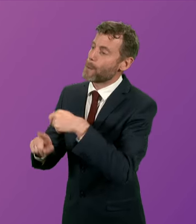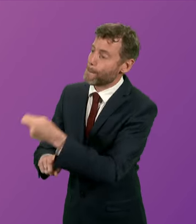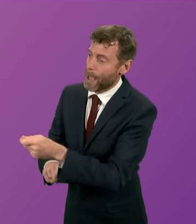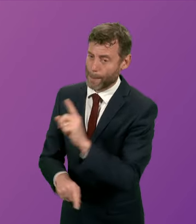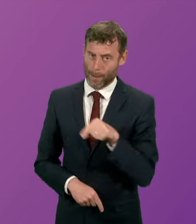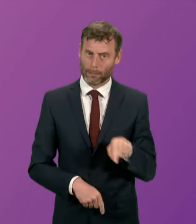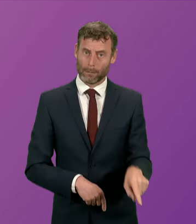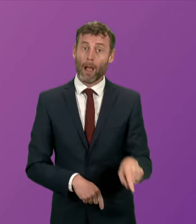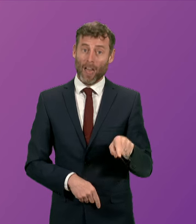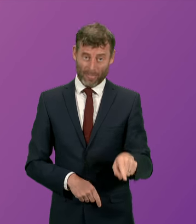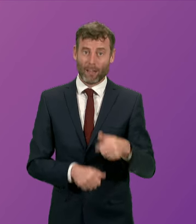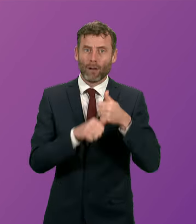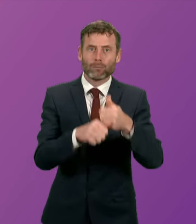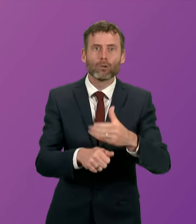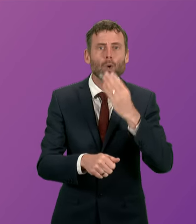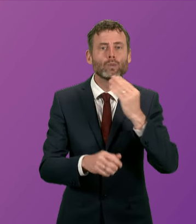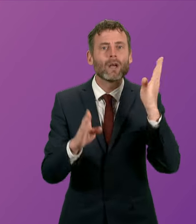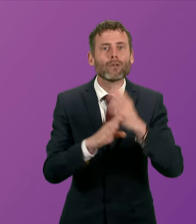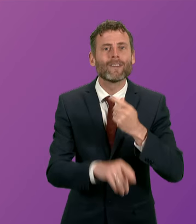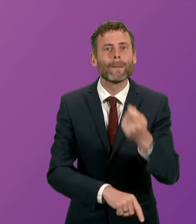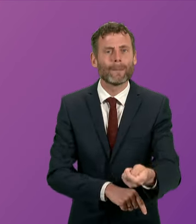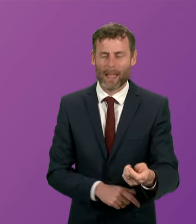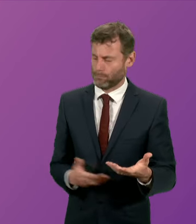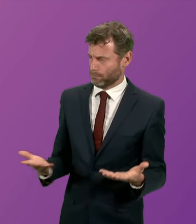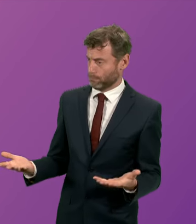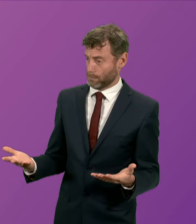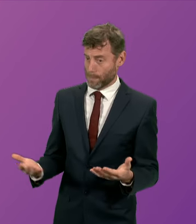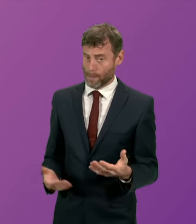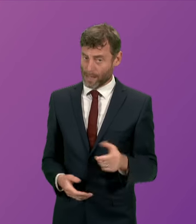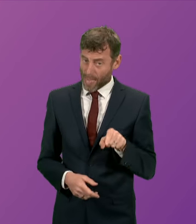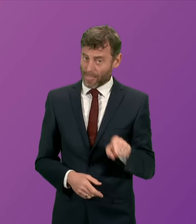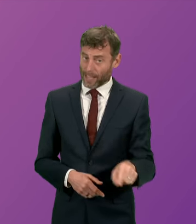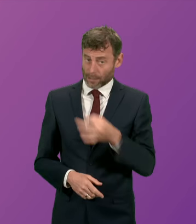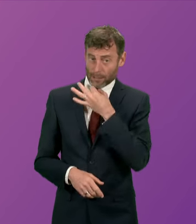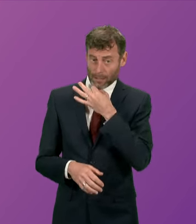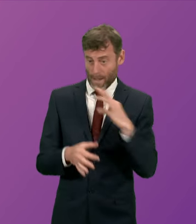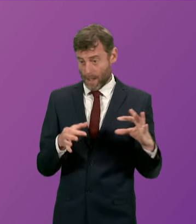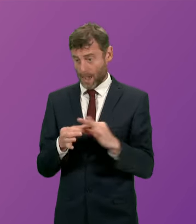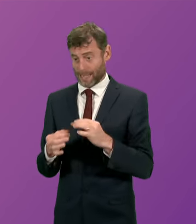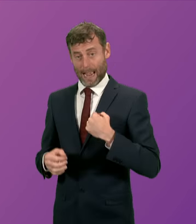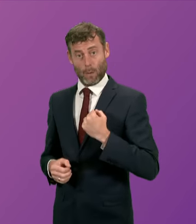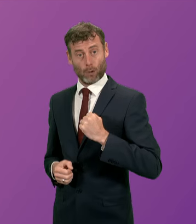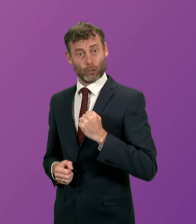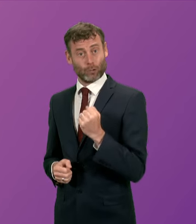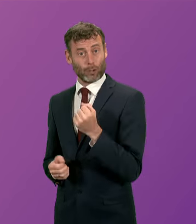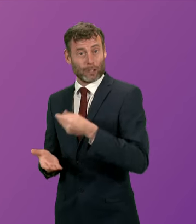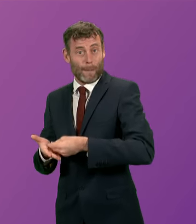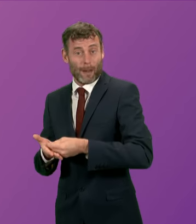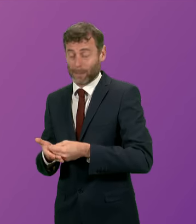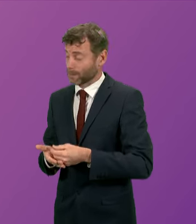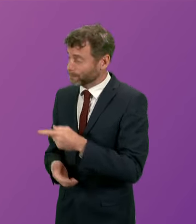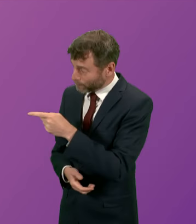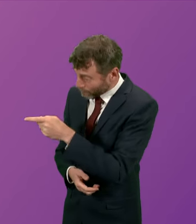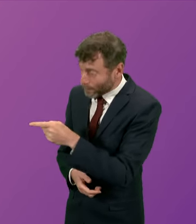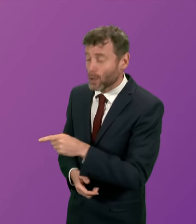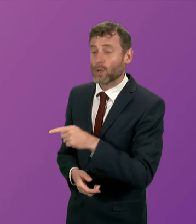will have an effect on our budget here in Scotland. And Anas Sawa has already been caught out on this this week. It's